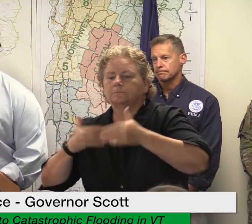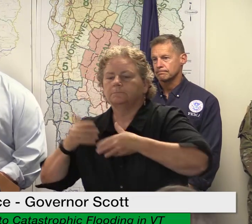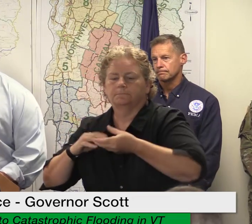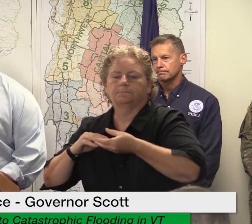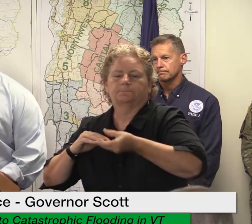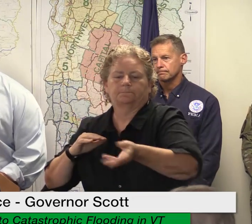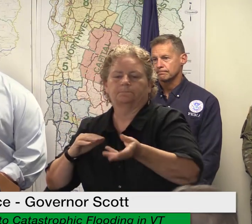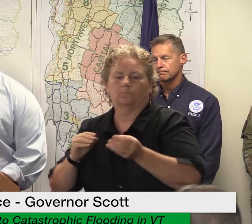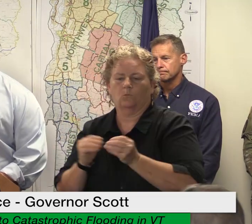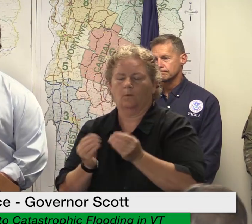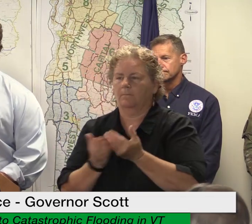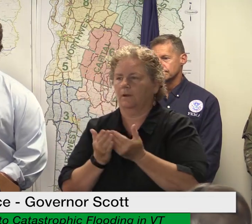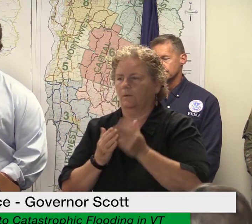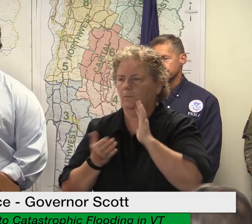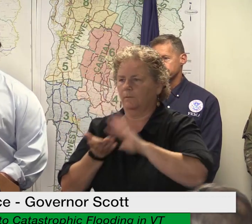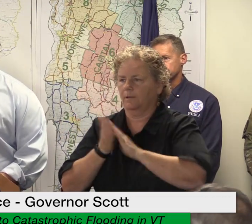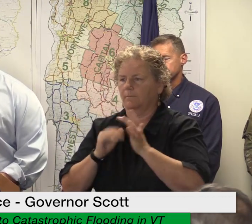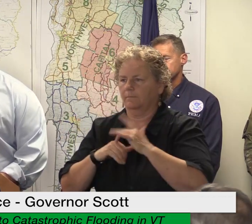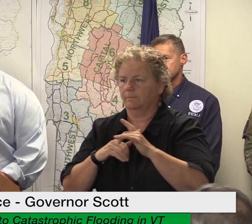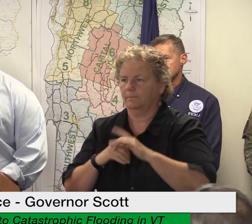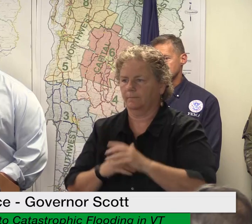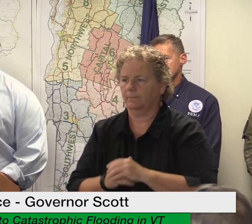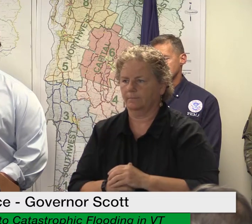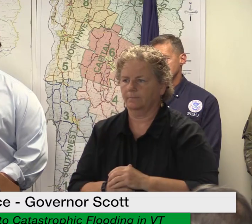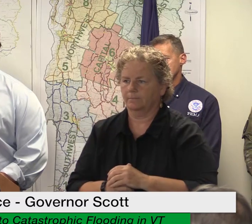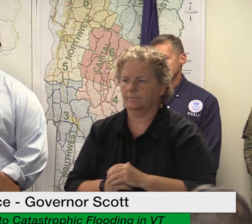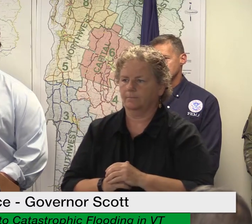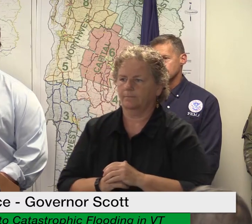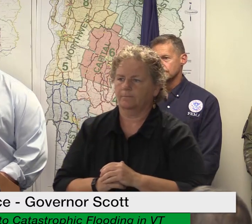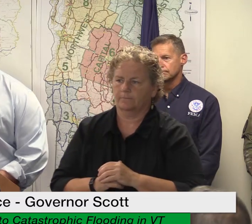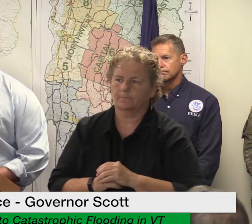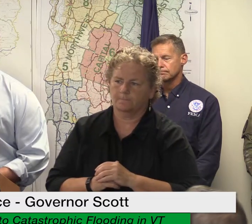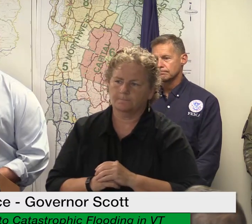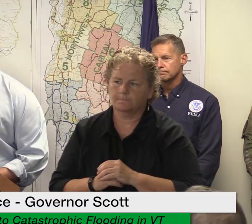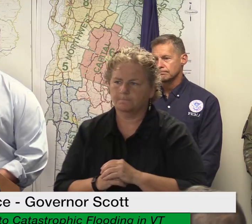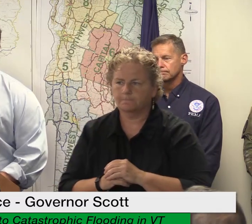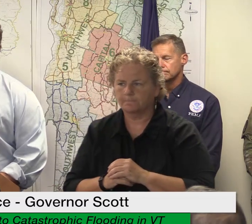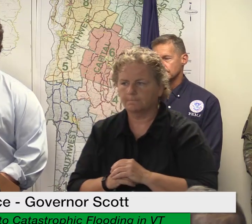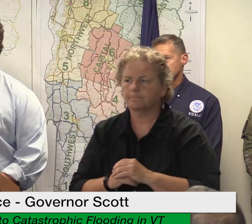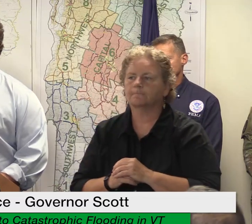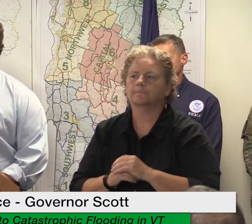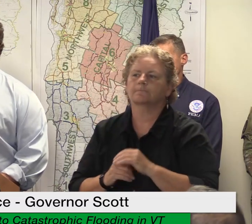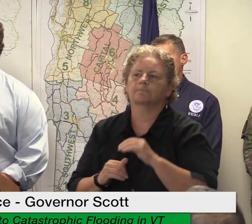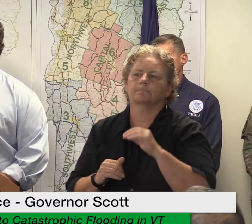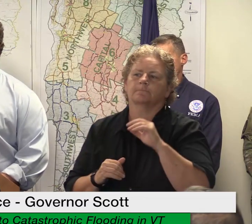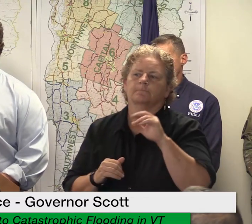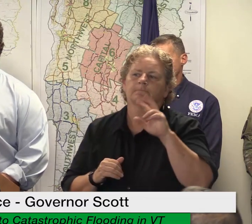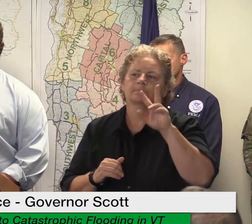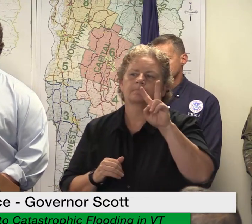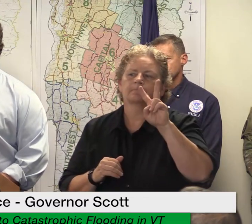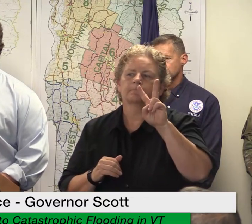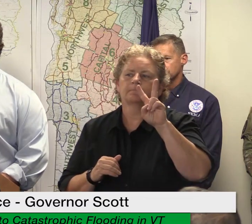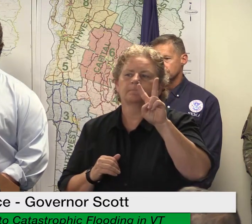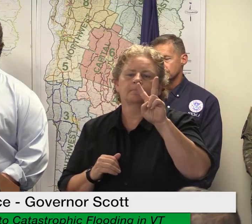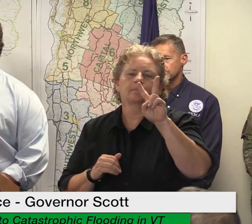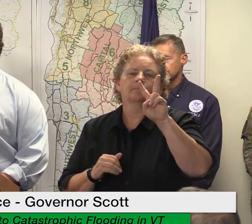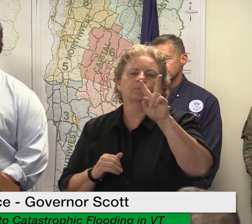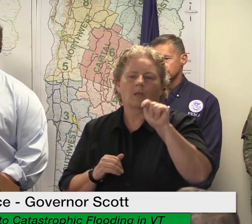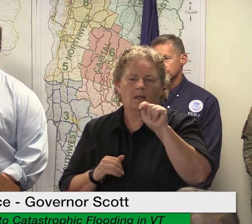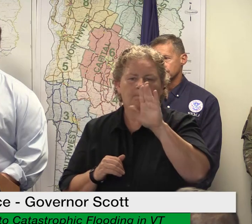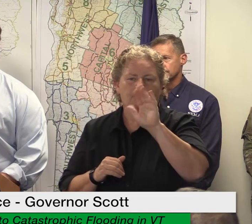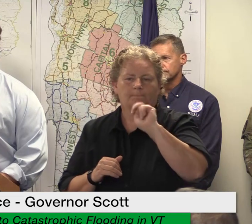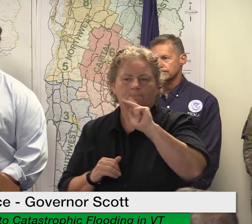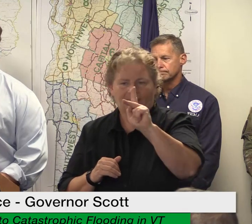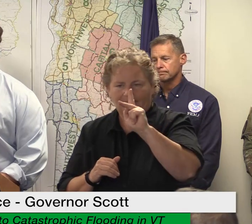vermont banking industry the vermont economic development authority the vermont bond bank we've been working closely in concert with them